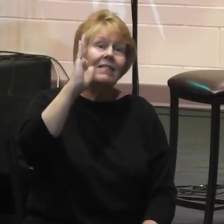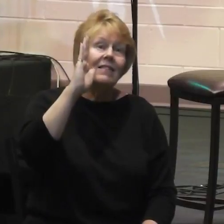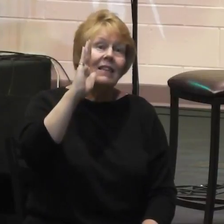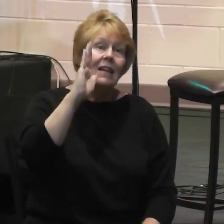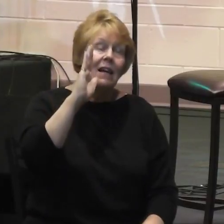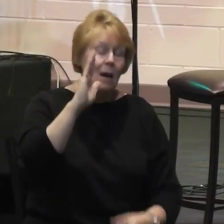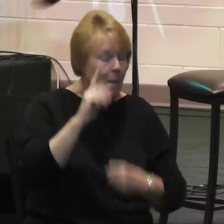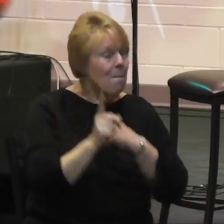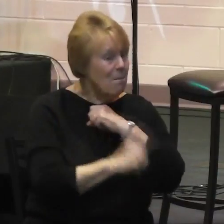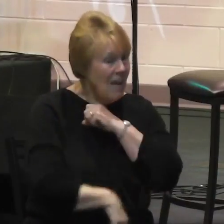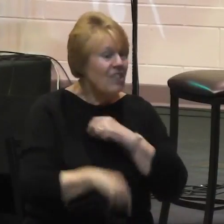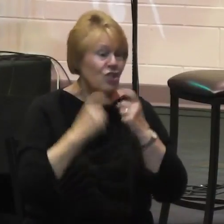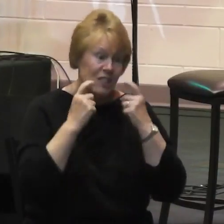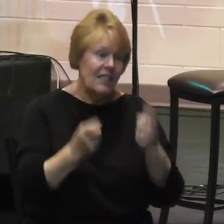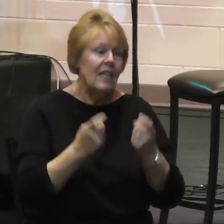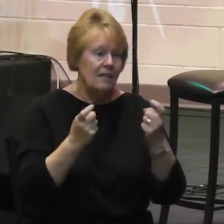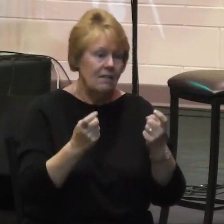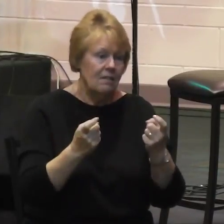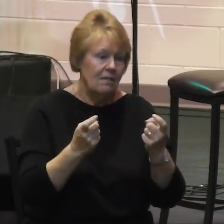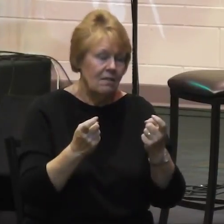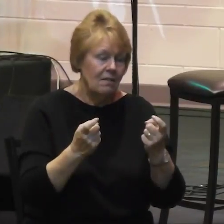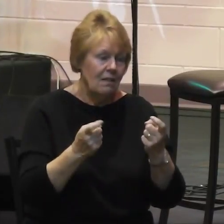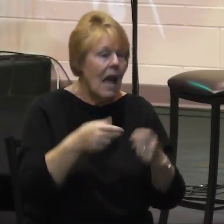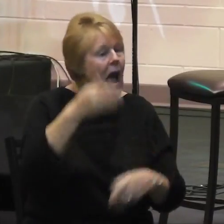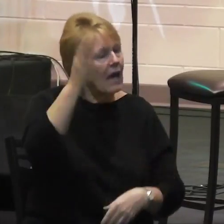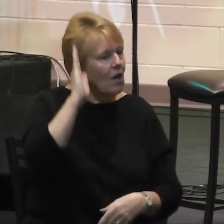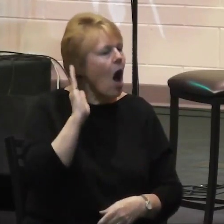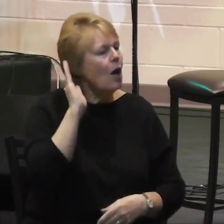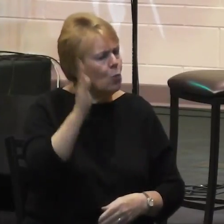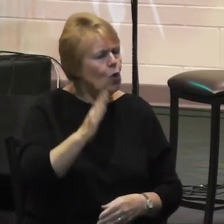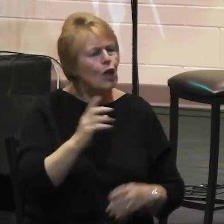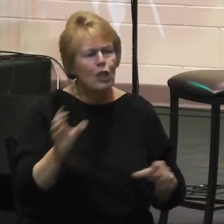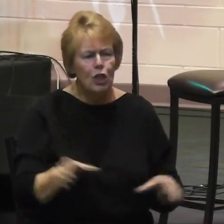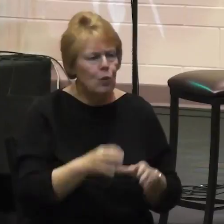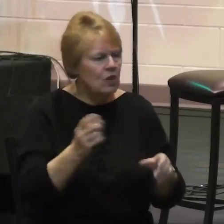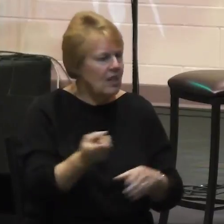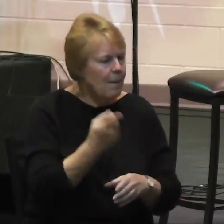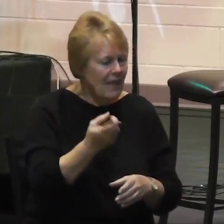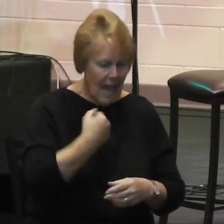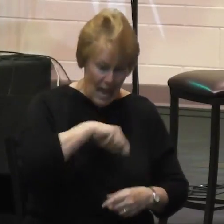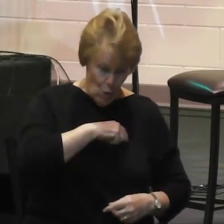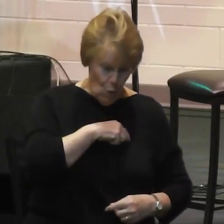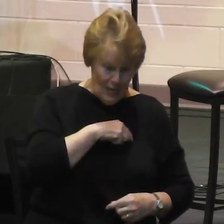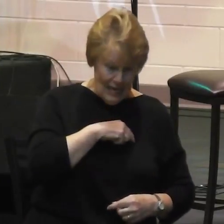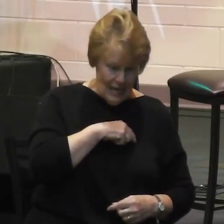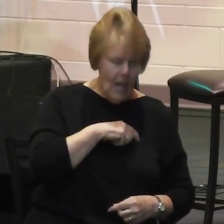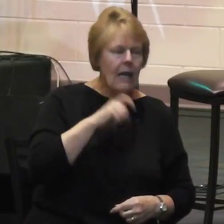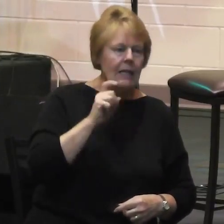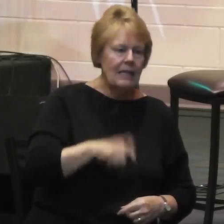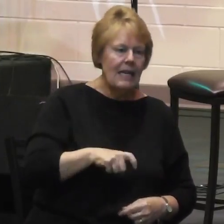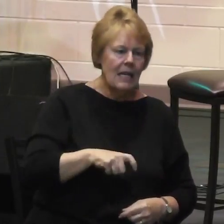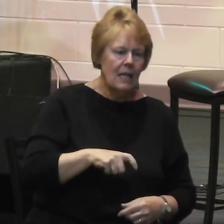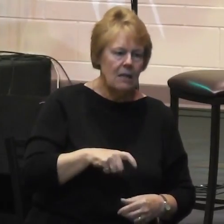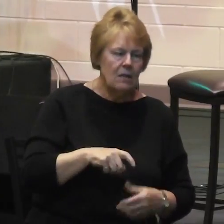And He was going to do something about that. And we needed to repent on behalf of the nation.